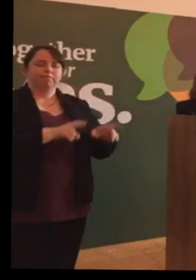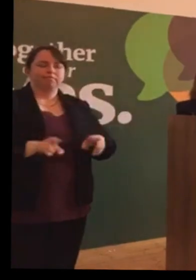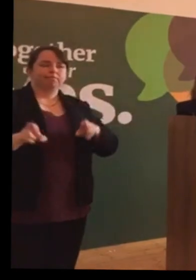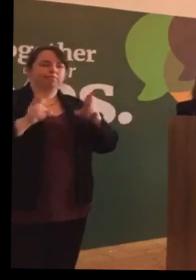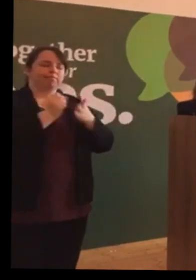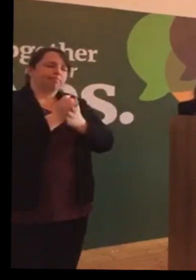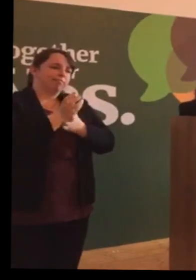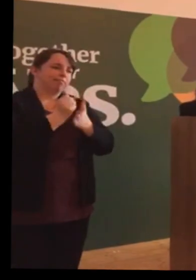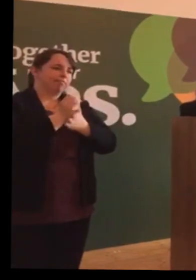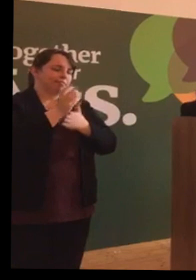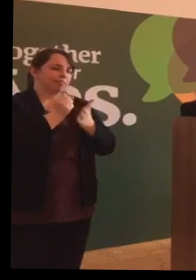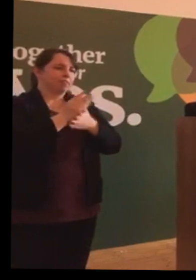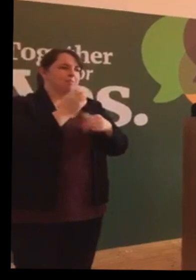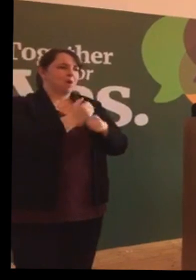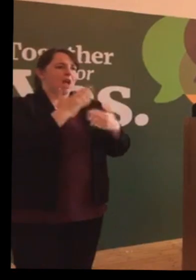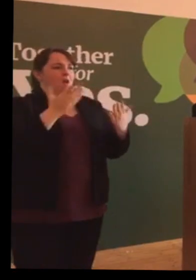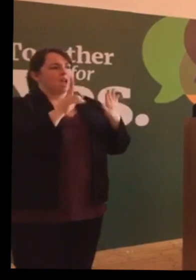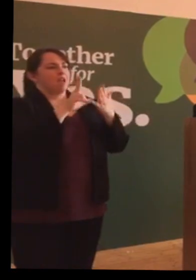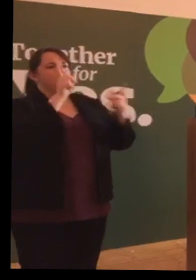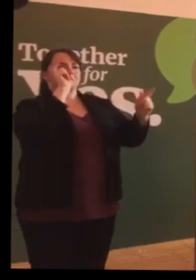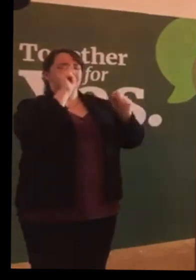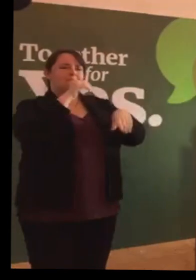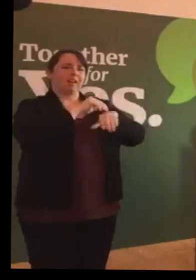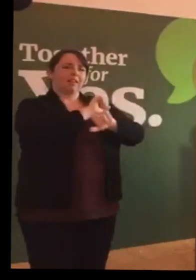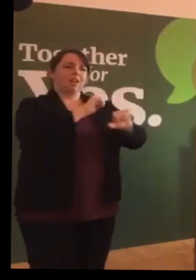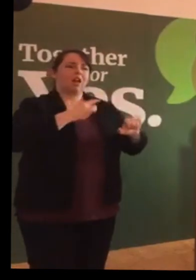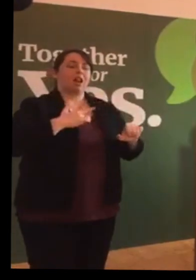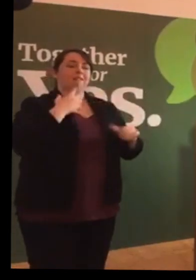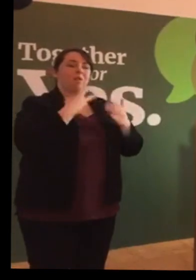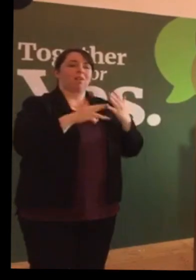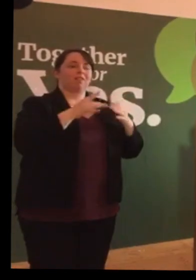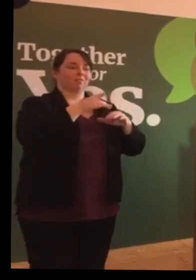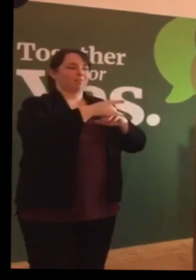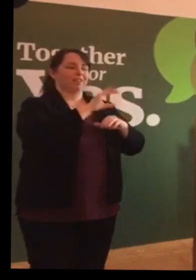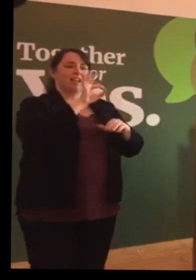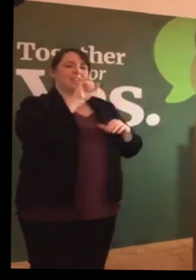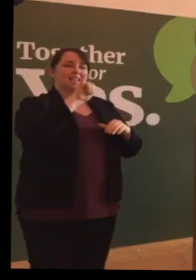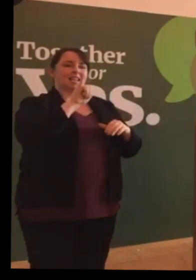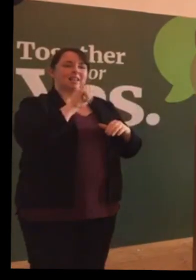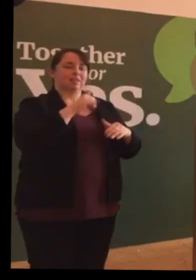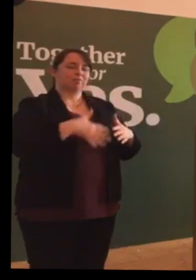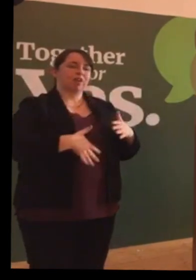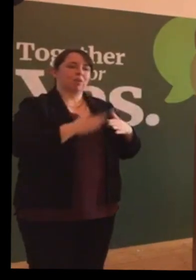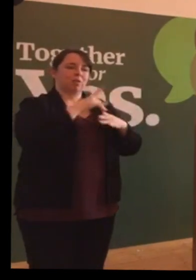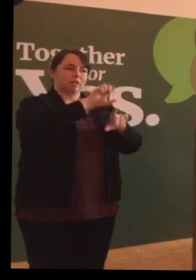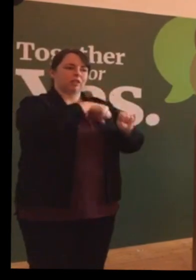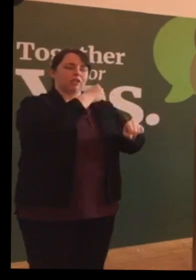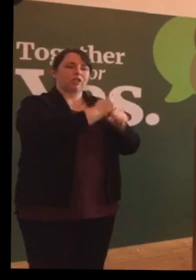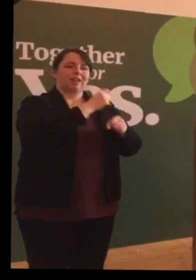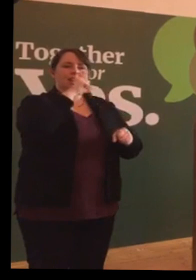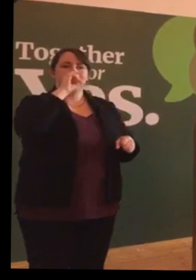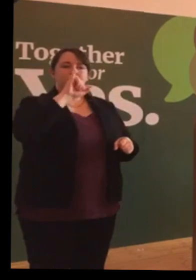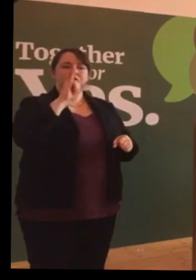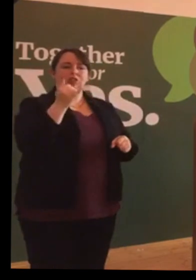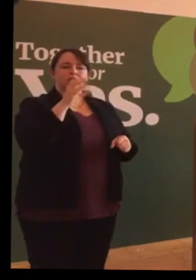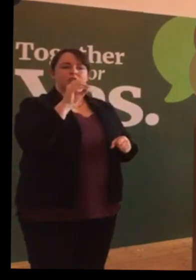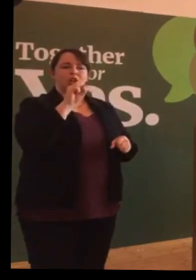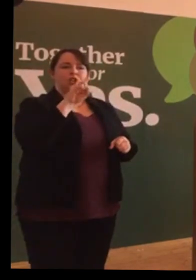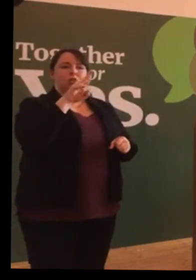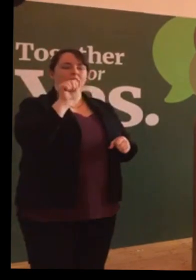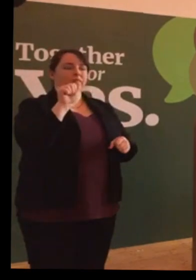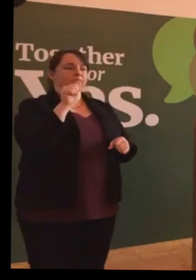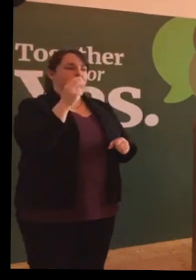Eighth Amendment affected their lives when Gay was pregnant with their son Joshua. The couple received a